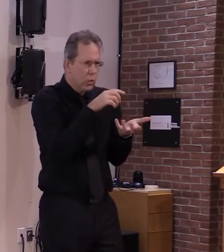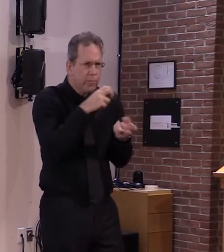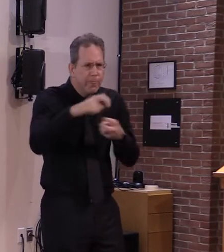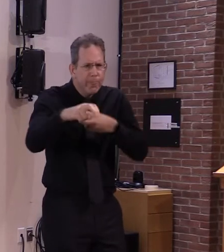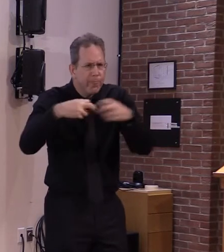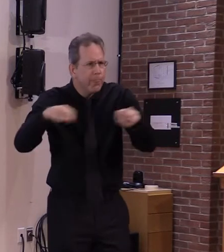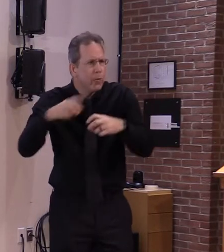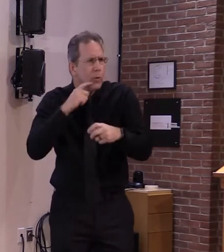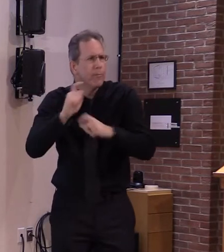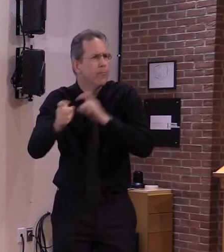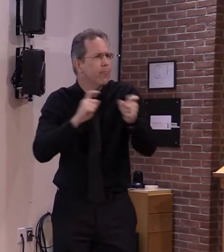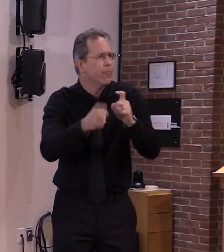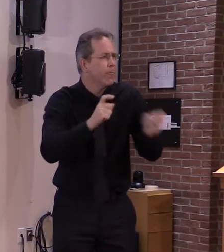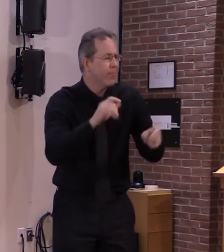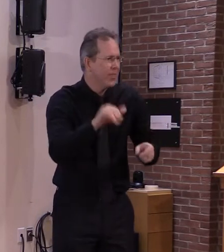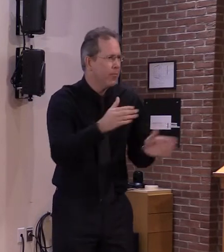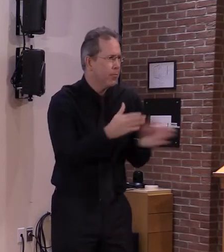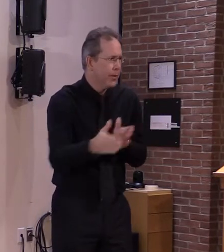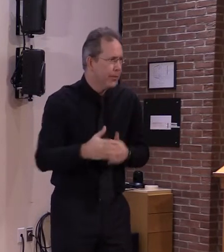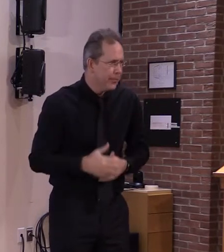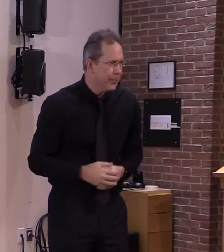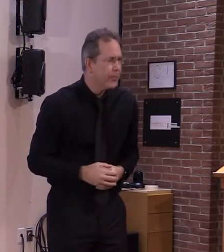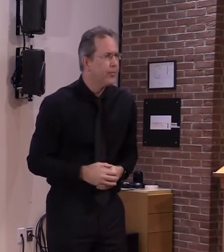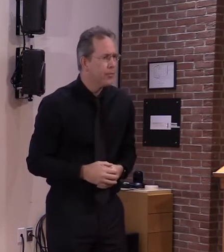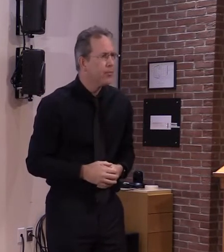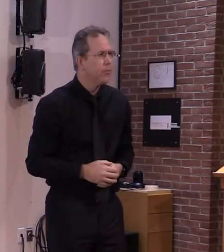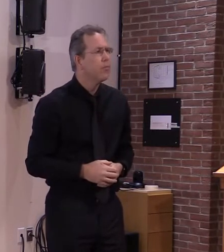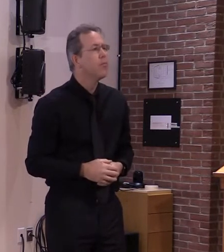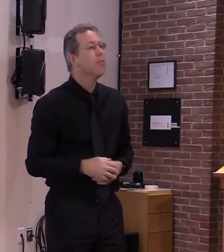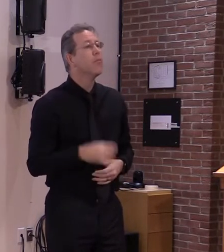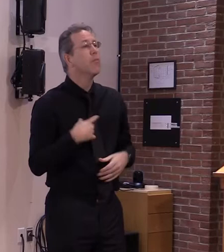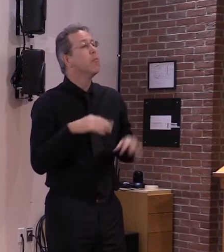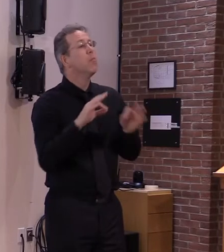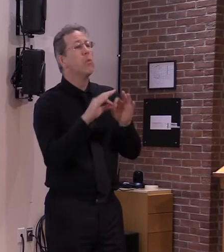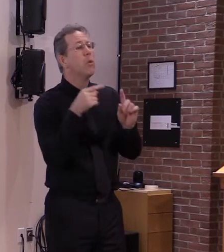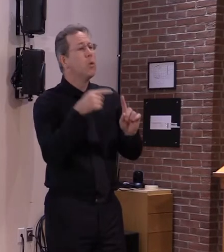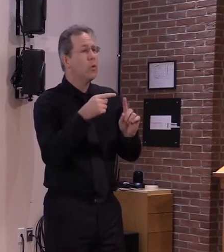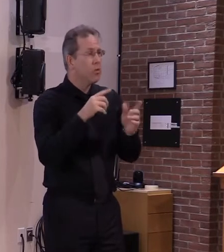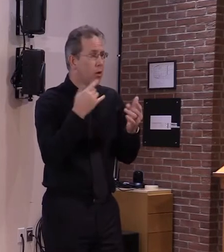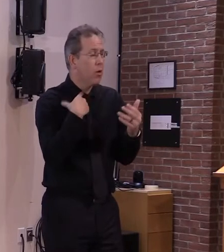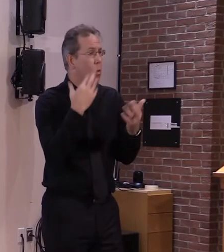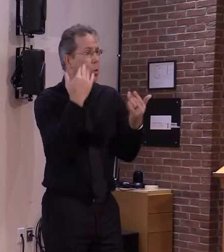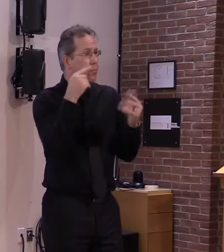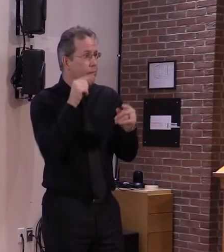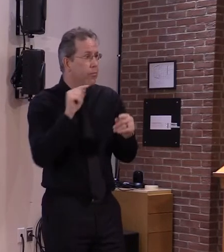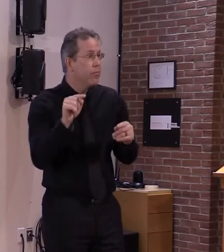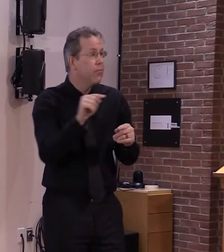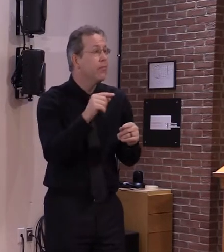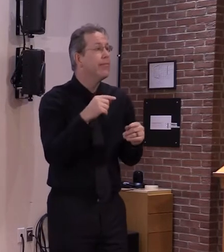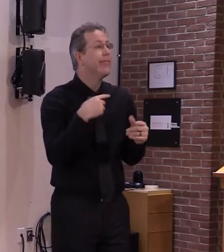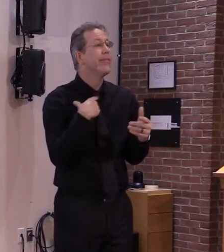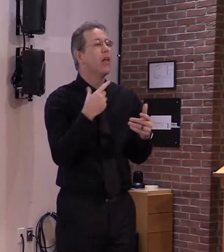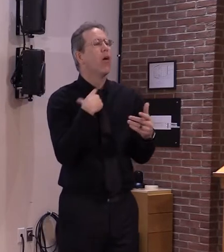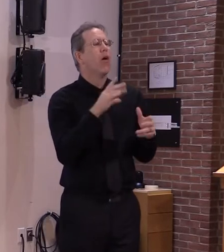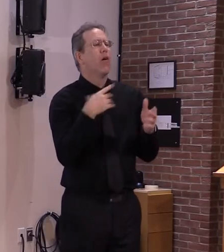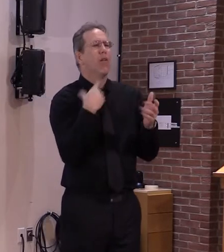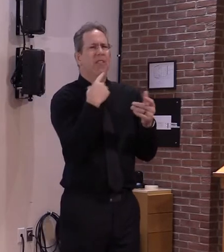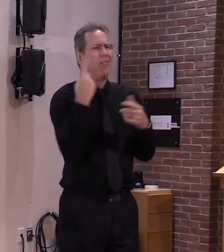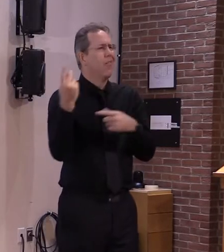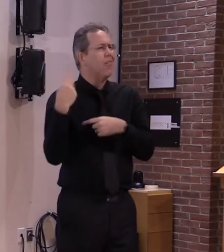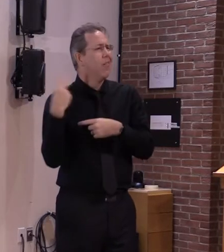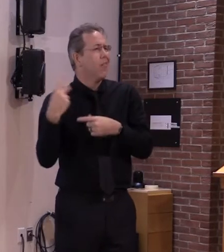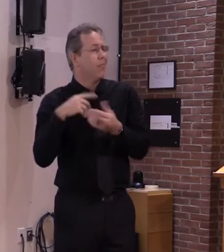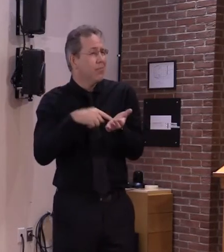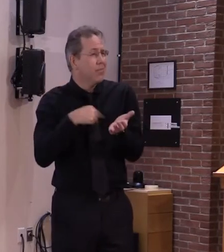important and promising milestone as Dr. Levine and I have said many times we still have months of